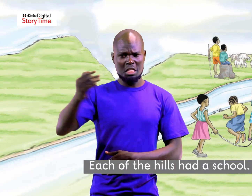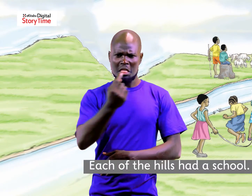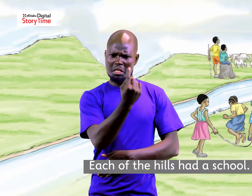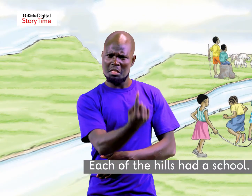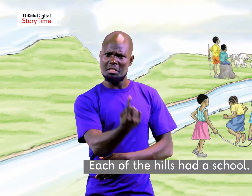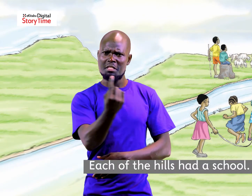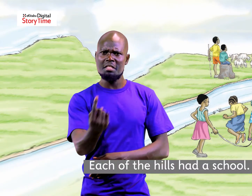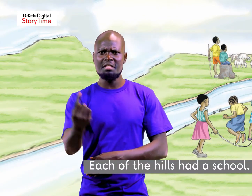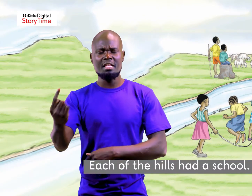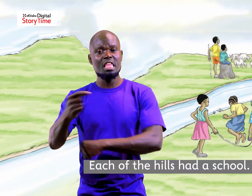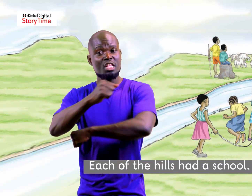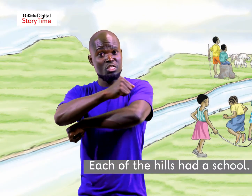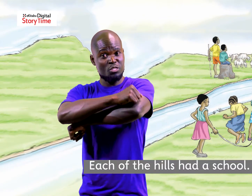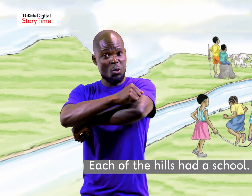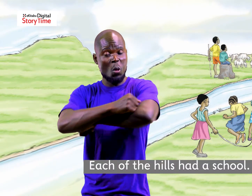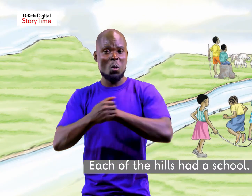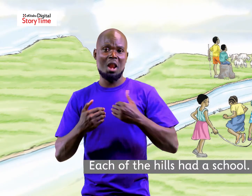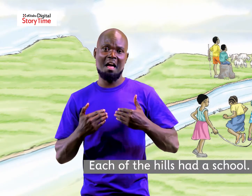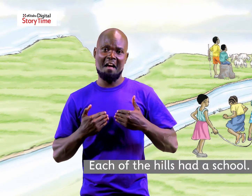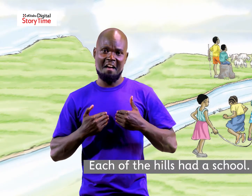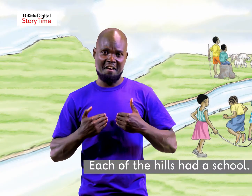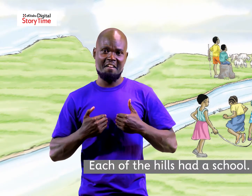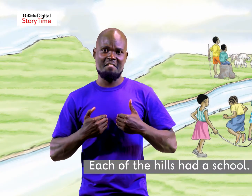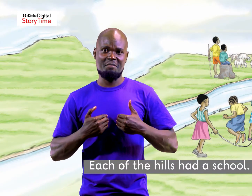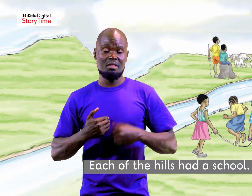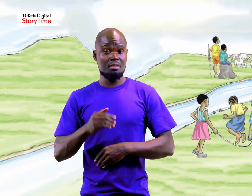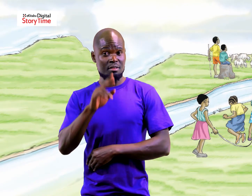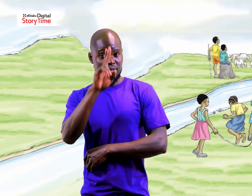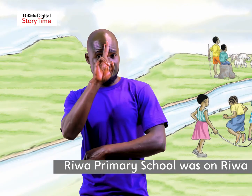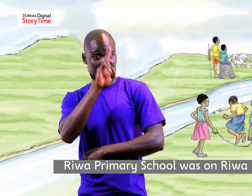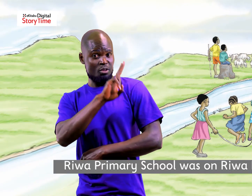each of the hills had a school